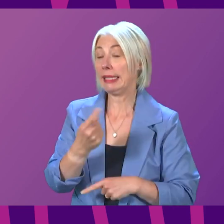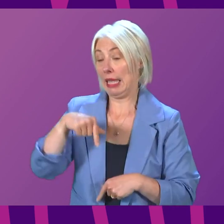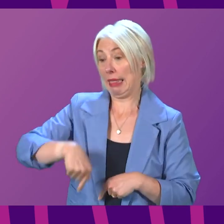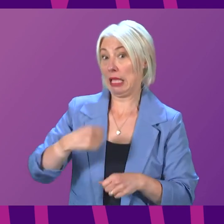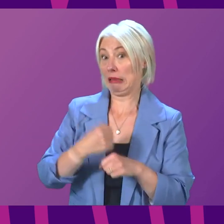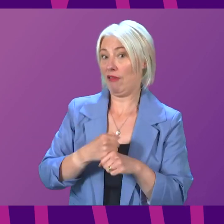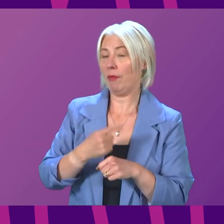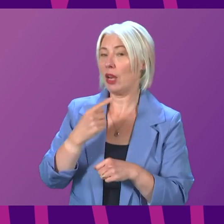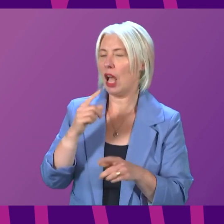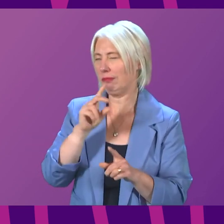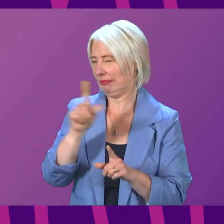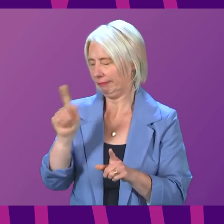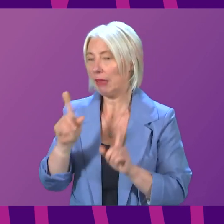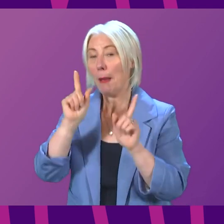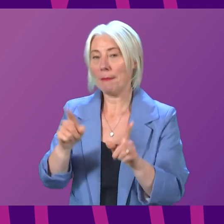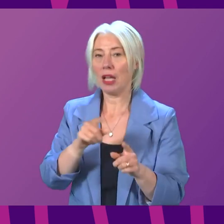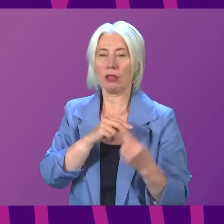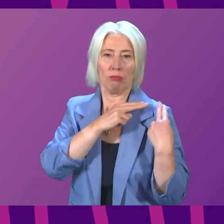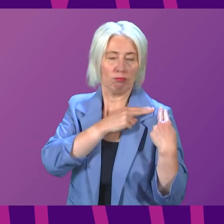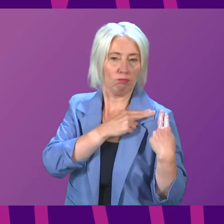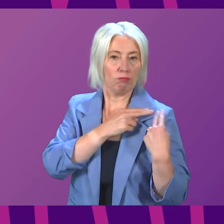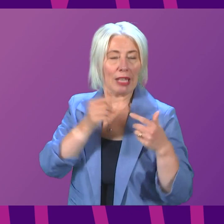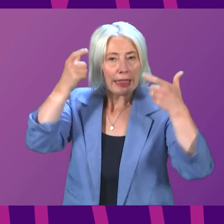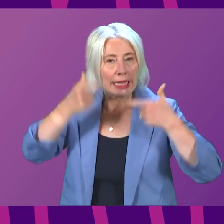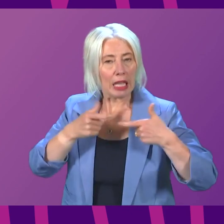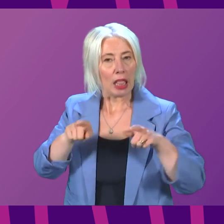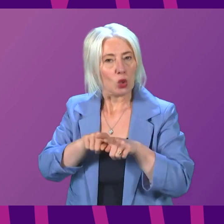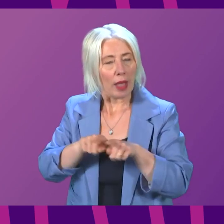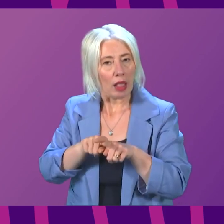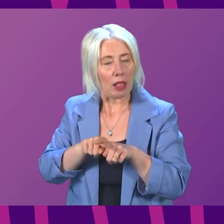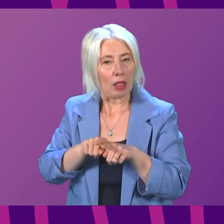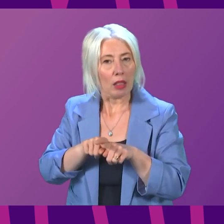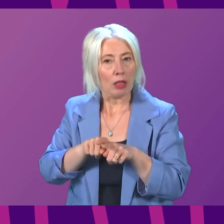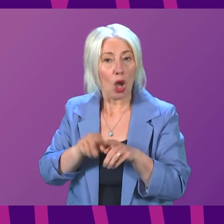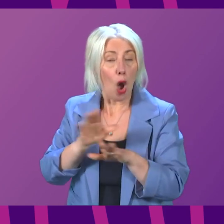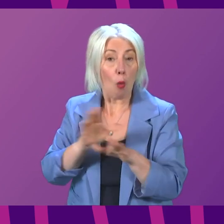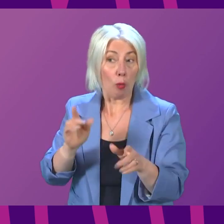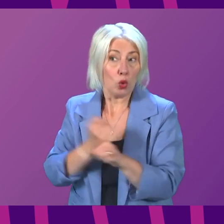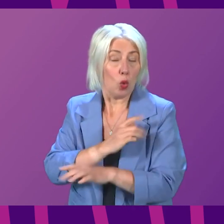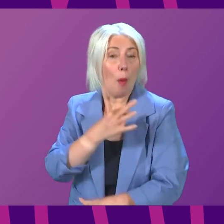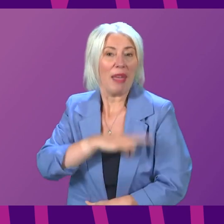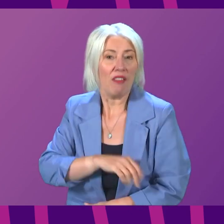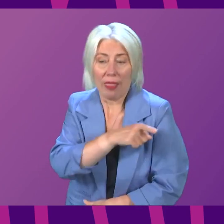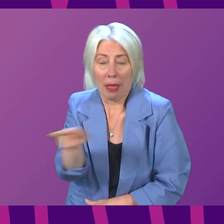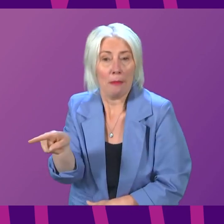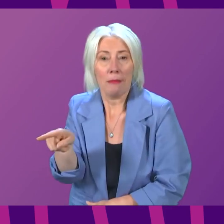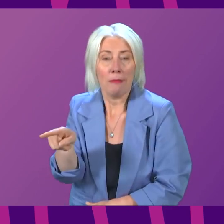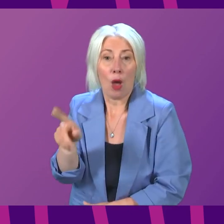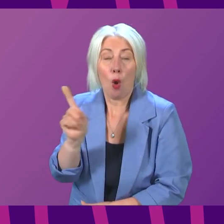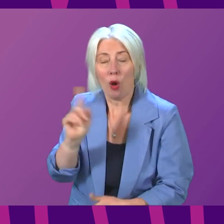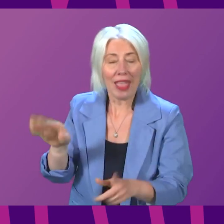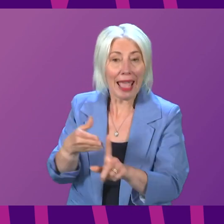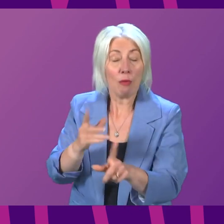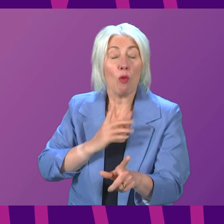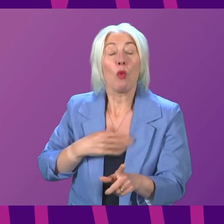in a moment. But we also have a duty to act legally. Otherwise, what we do will not benefit tenants in the way that we intend